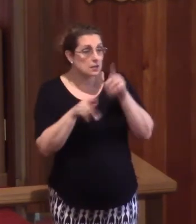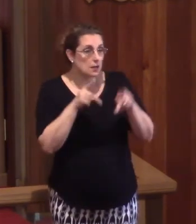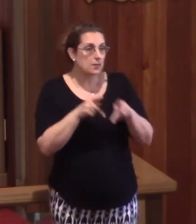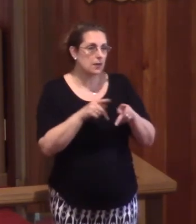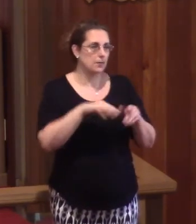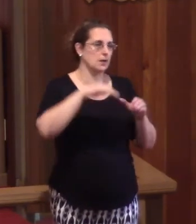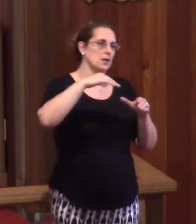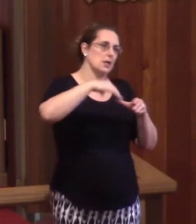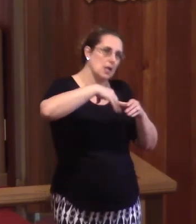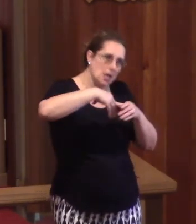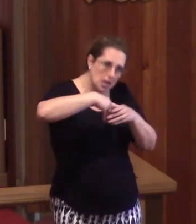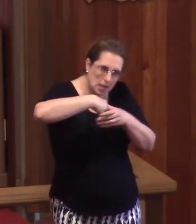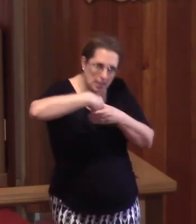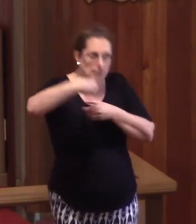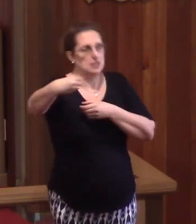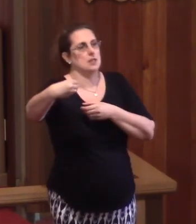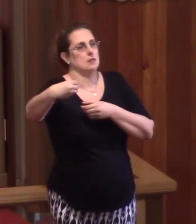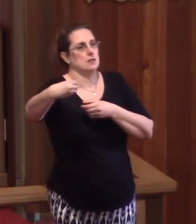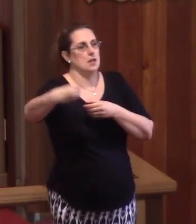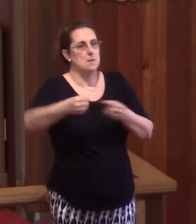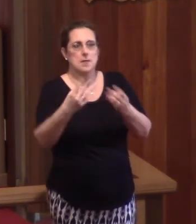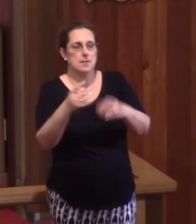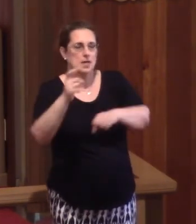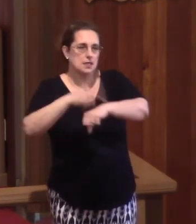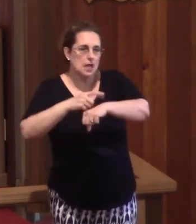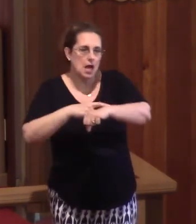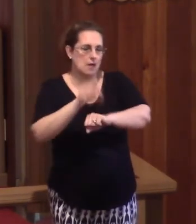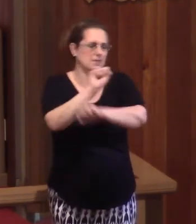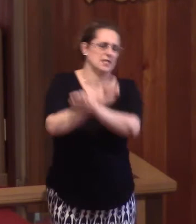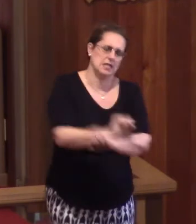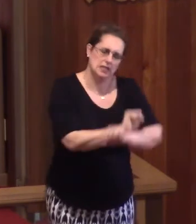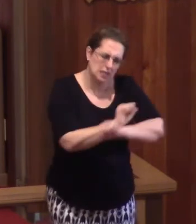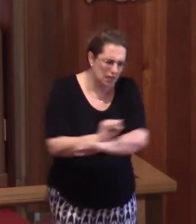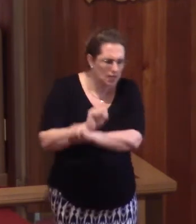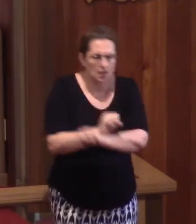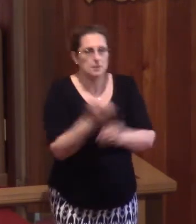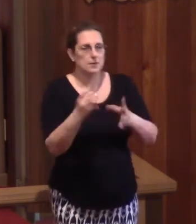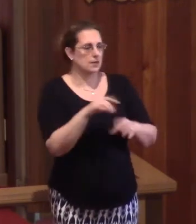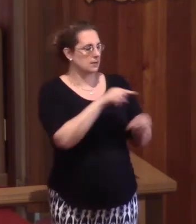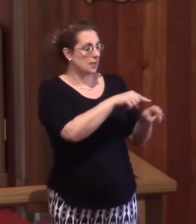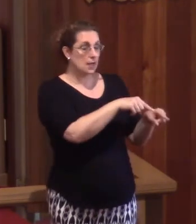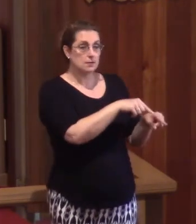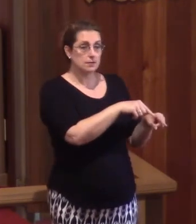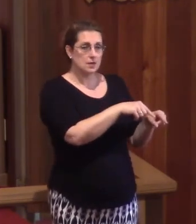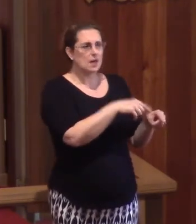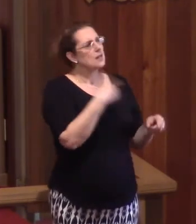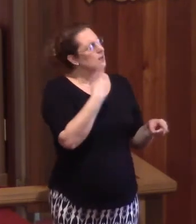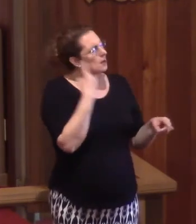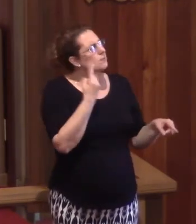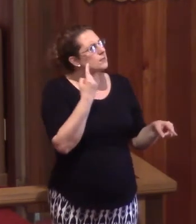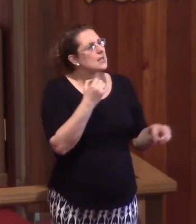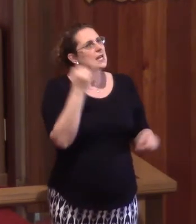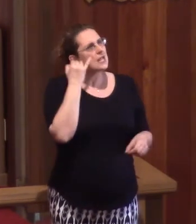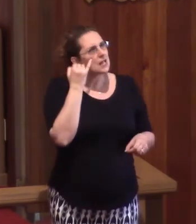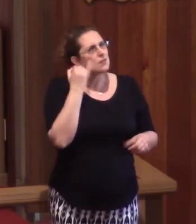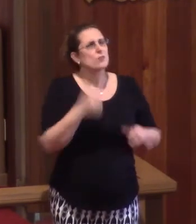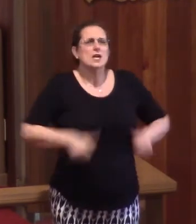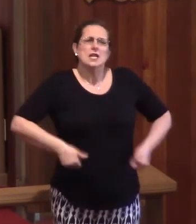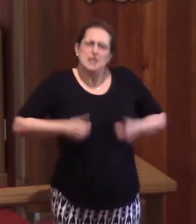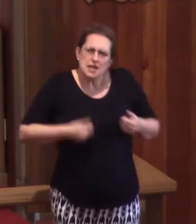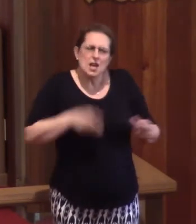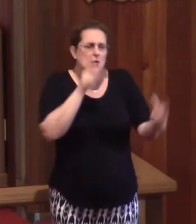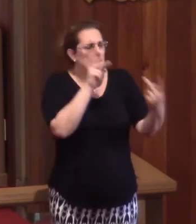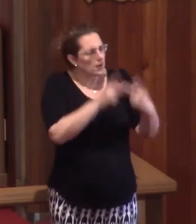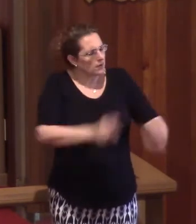into exile so many times. They've been enslaved so many times. And the Pharisees thought, Well, if we just live a